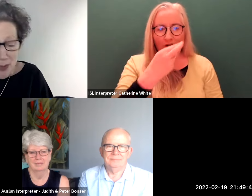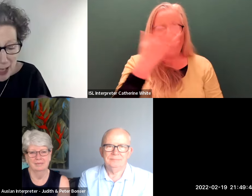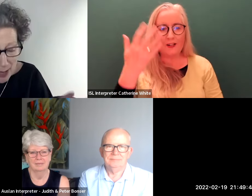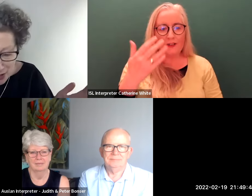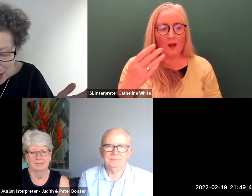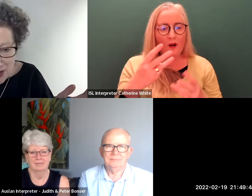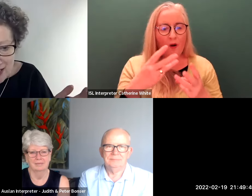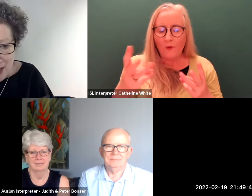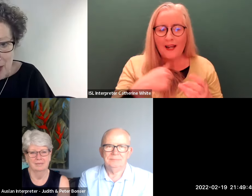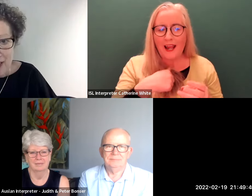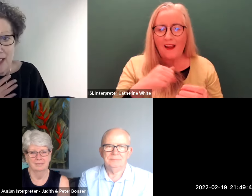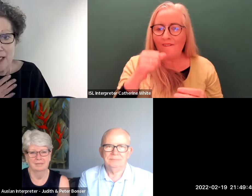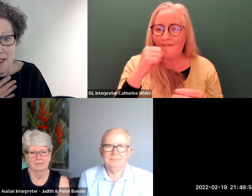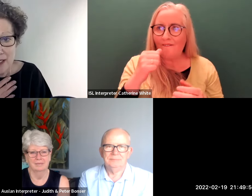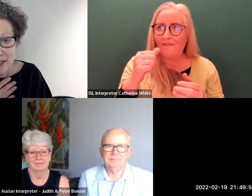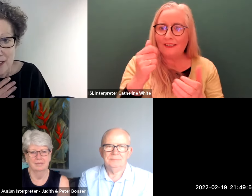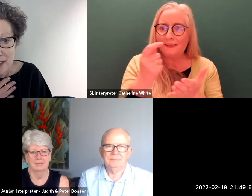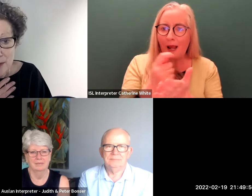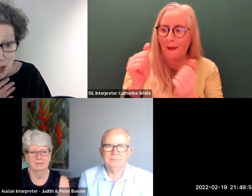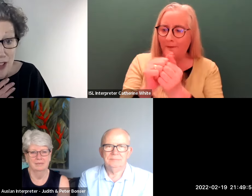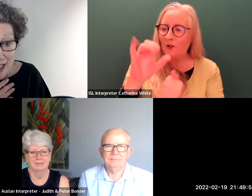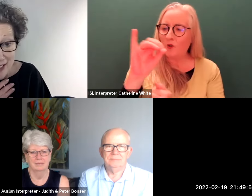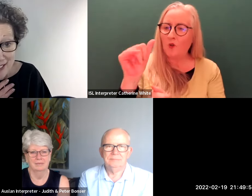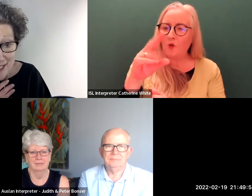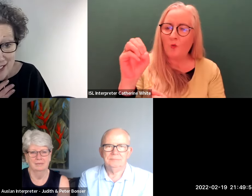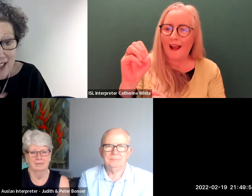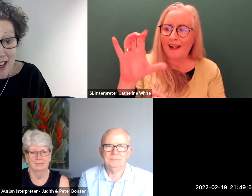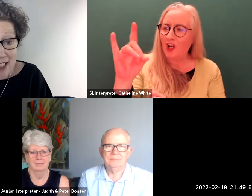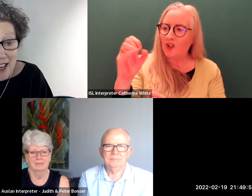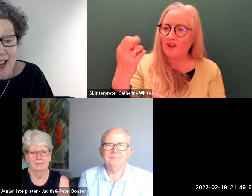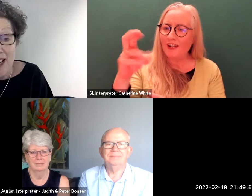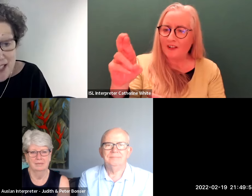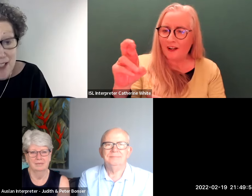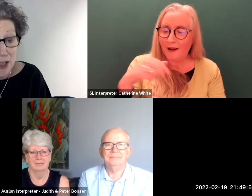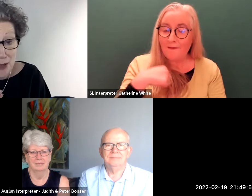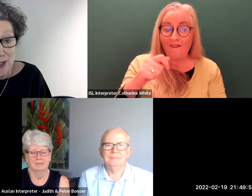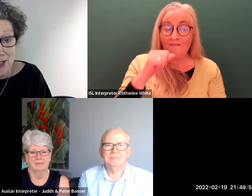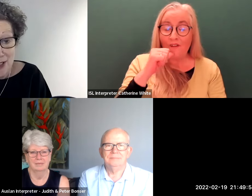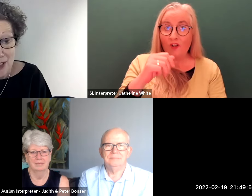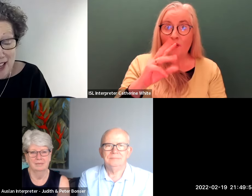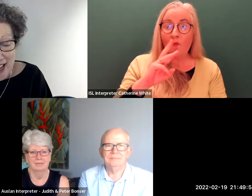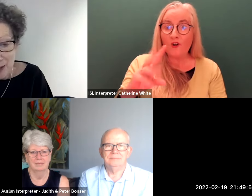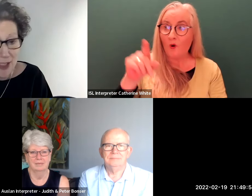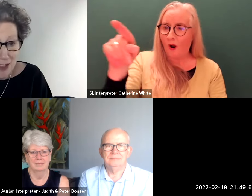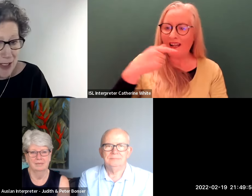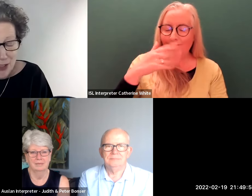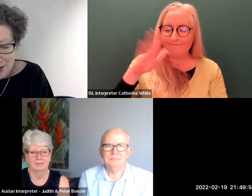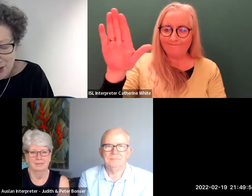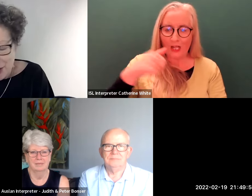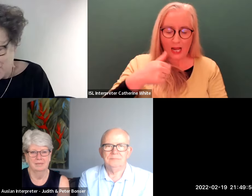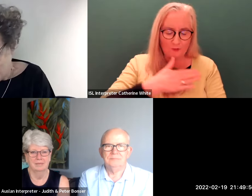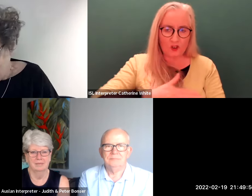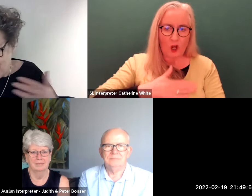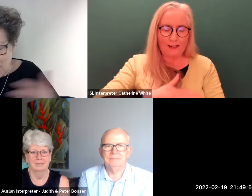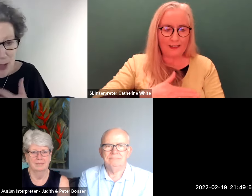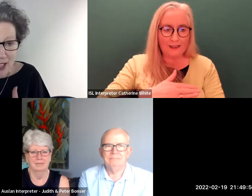words when i met joanne chester were sorry i i didn't know how to to